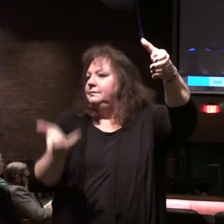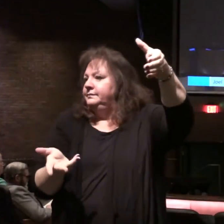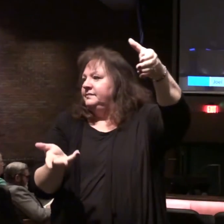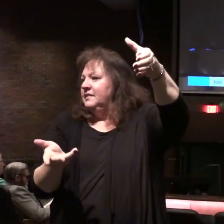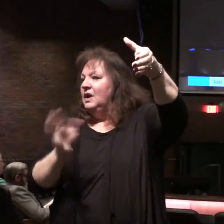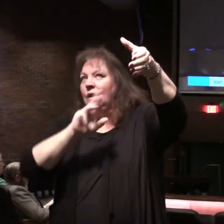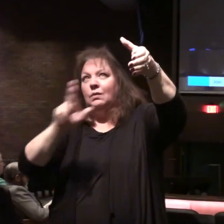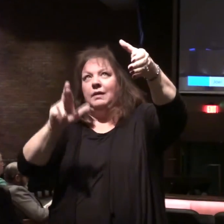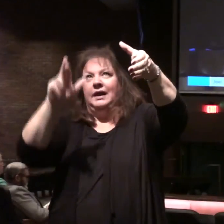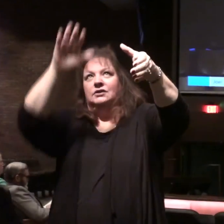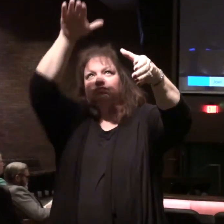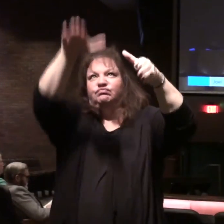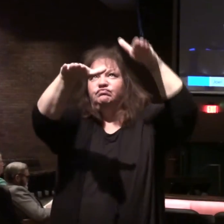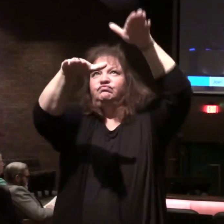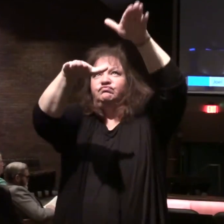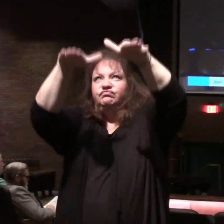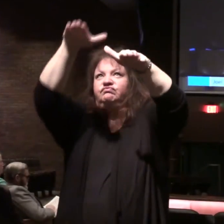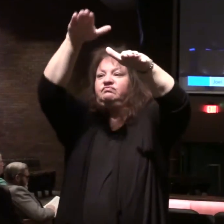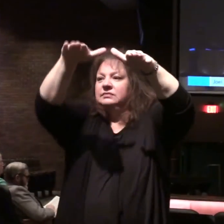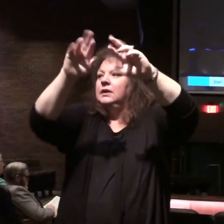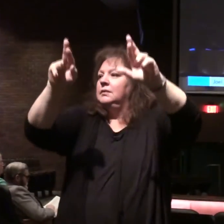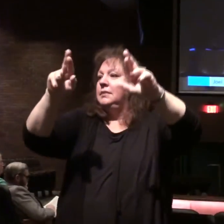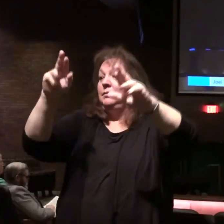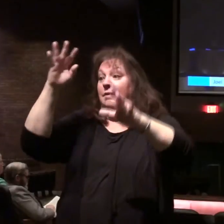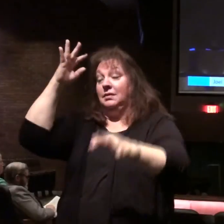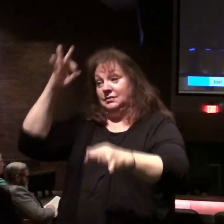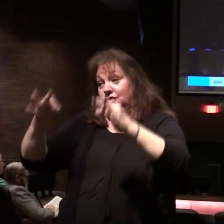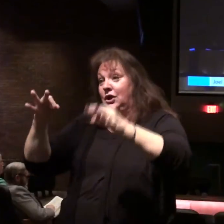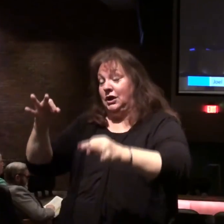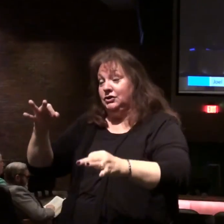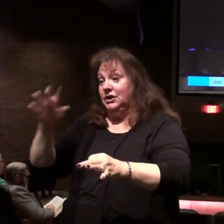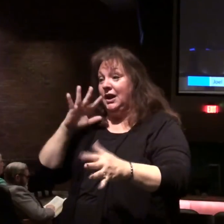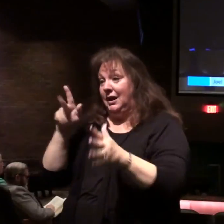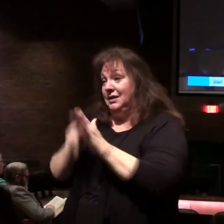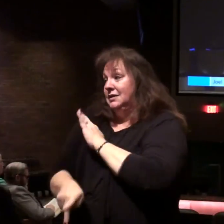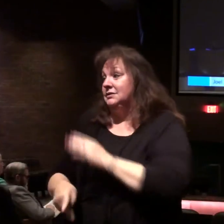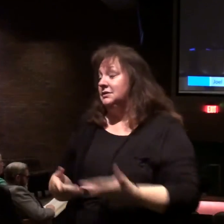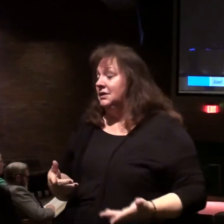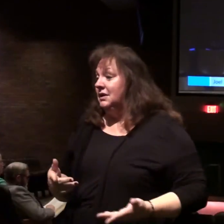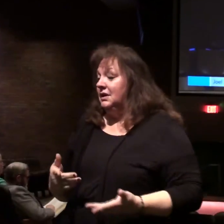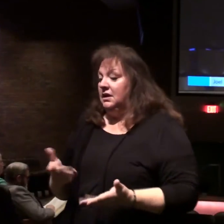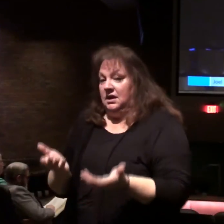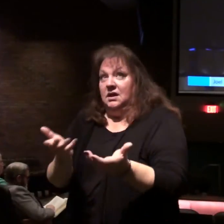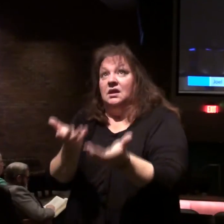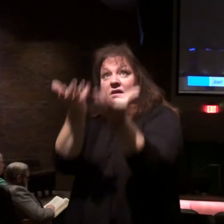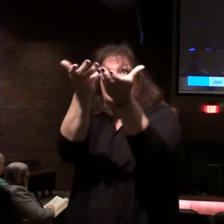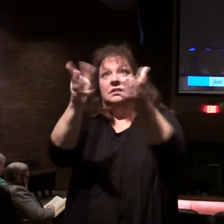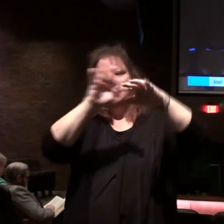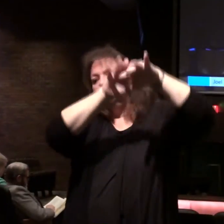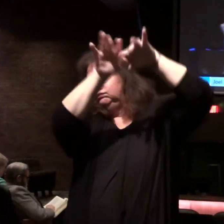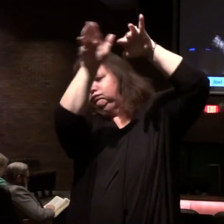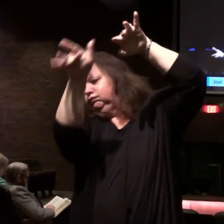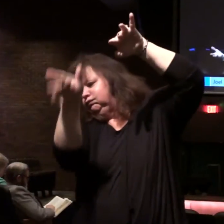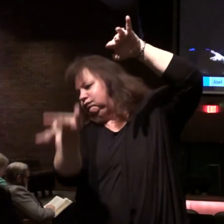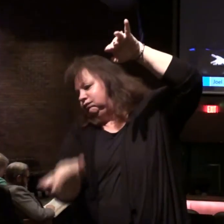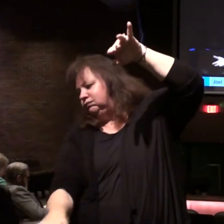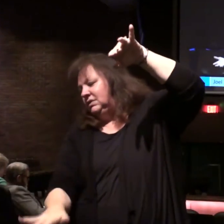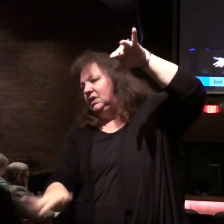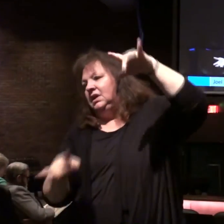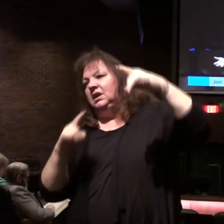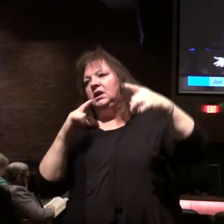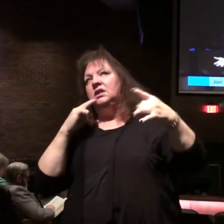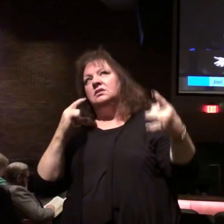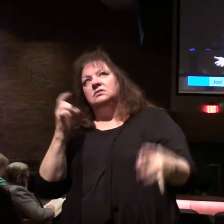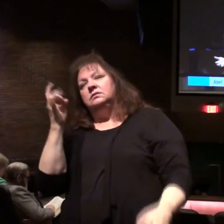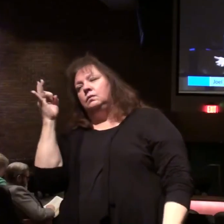ready to be trampled. The people are ready to be judged and destroyed. The vats overflow, for their wickedness